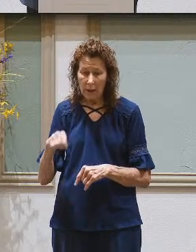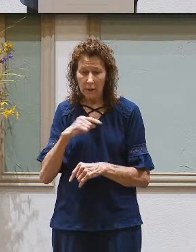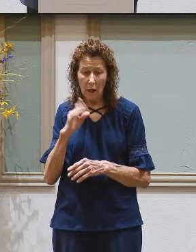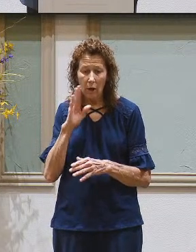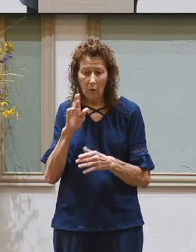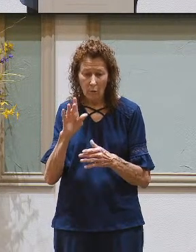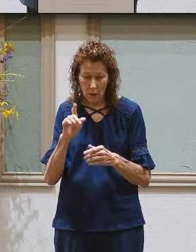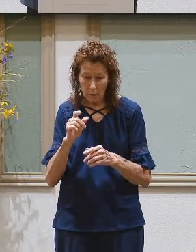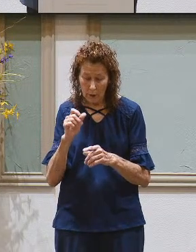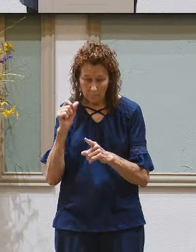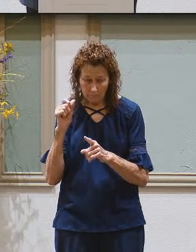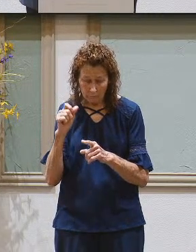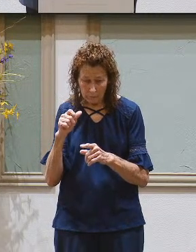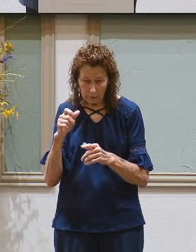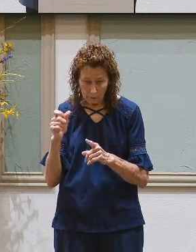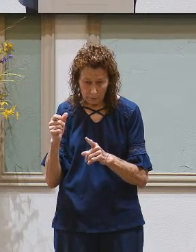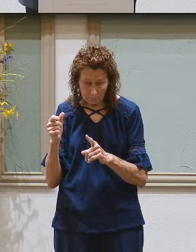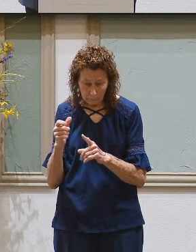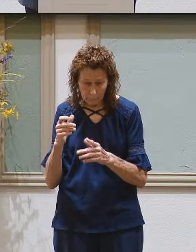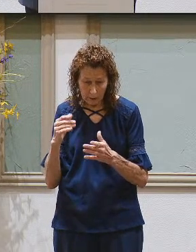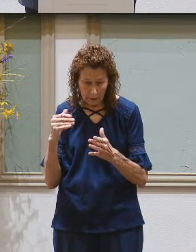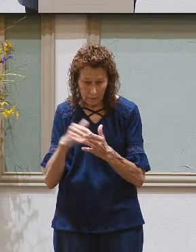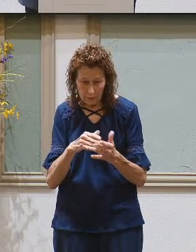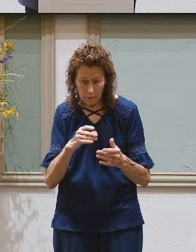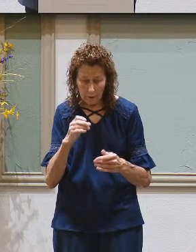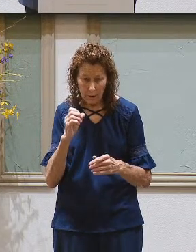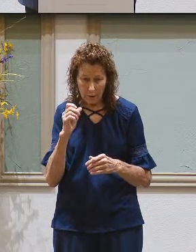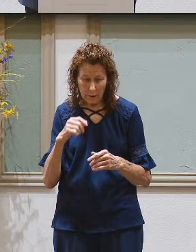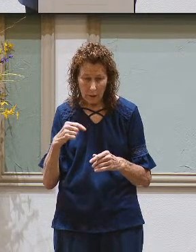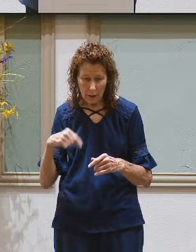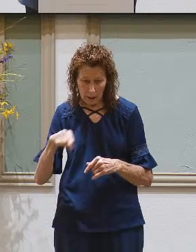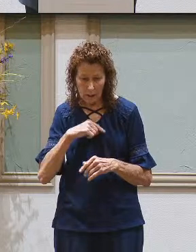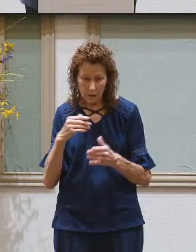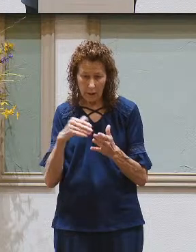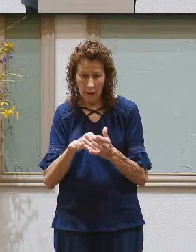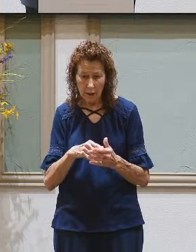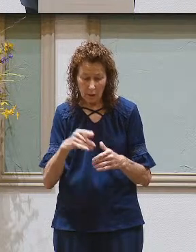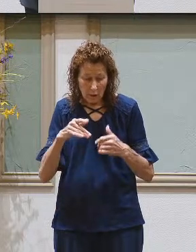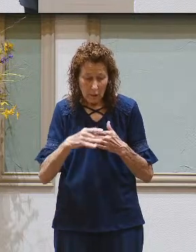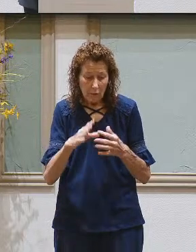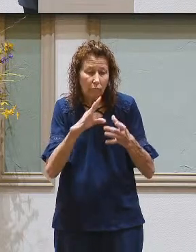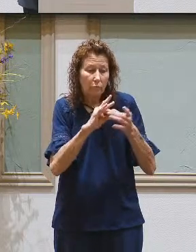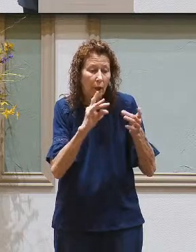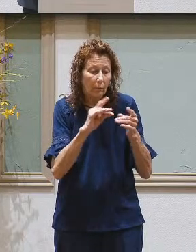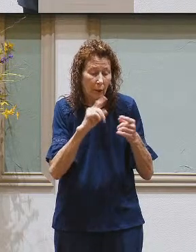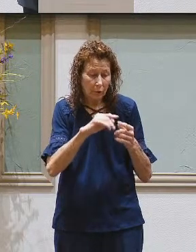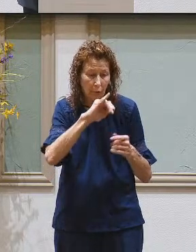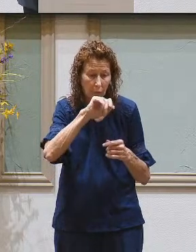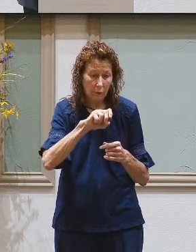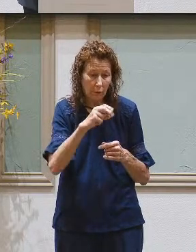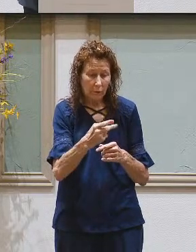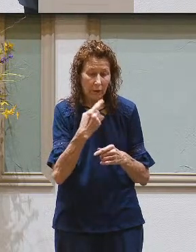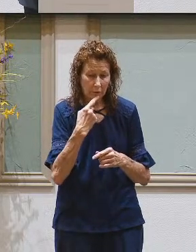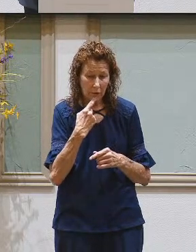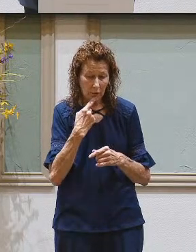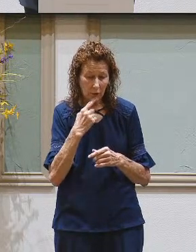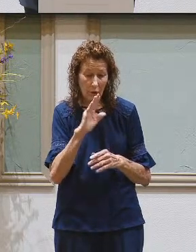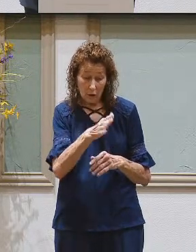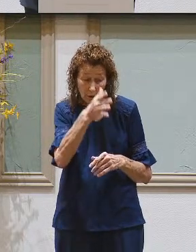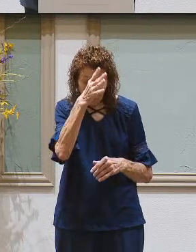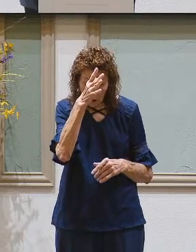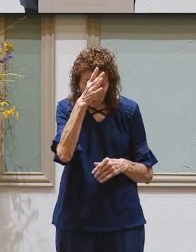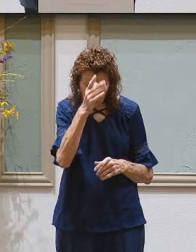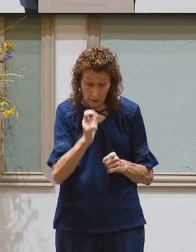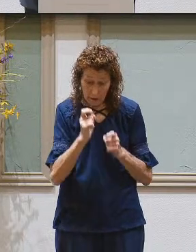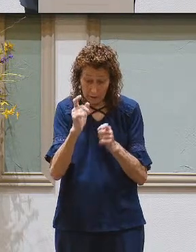pay us back for all the evil that we did to him. So they sent a message to Joseph saying, your father